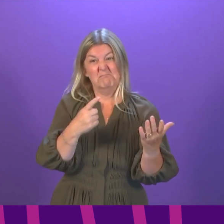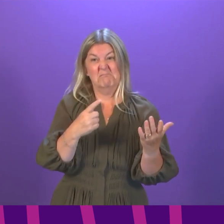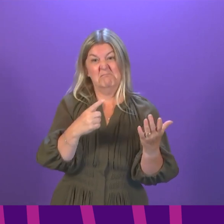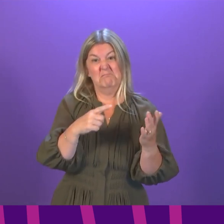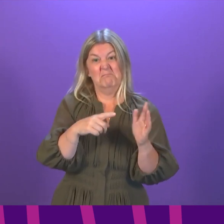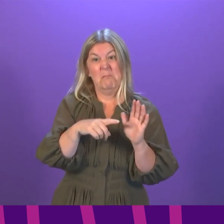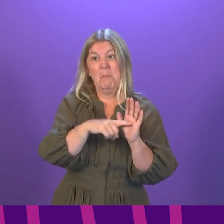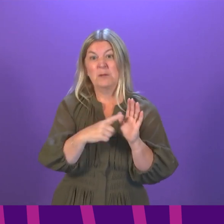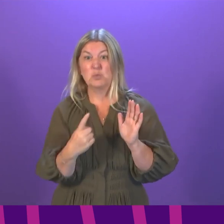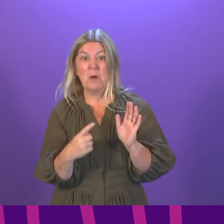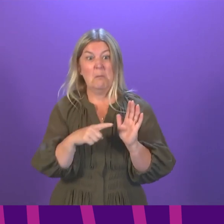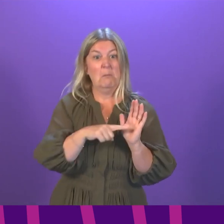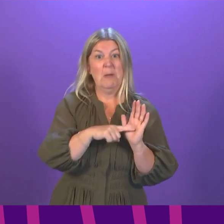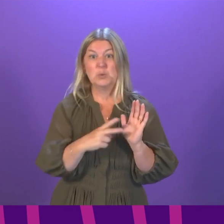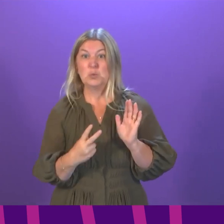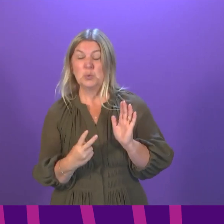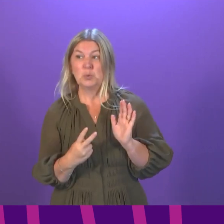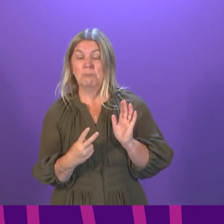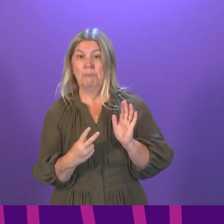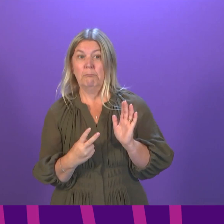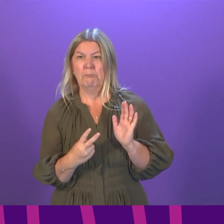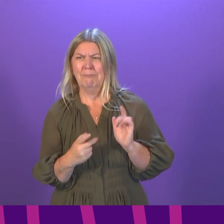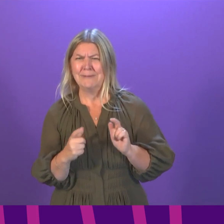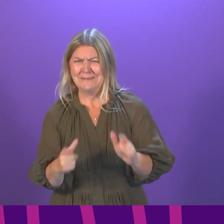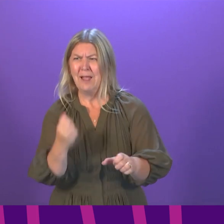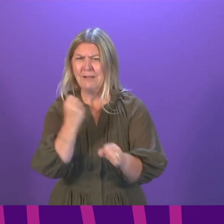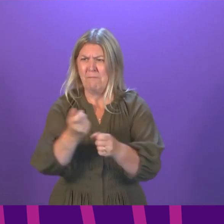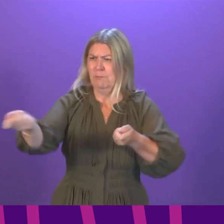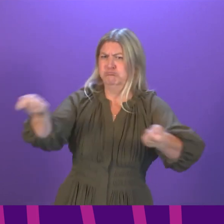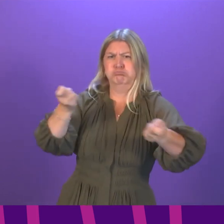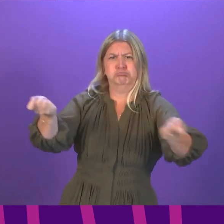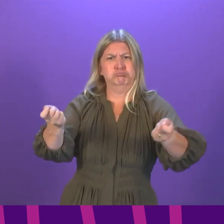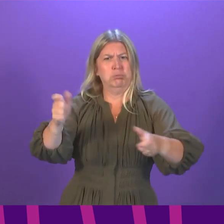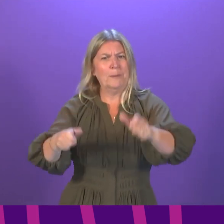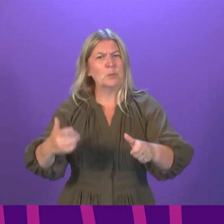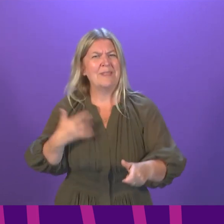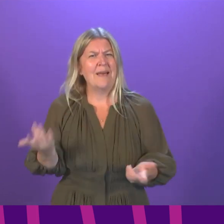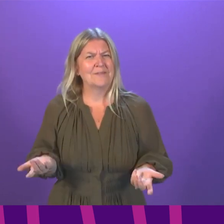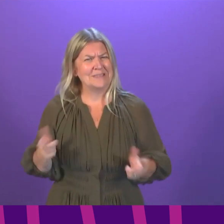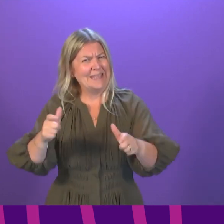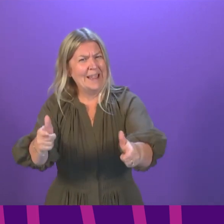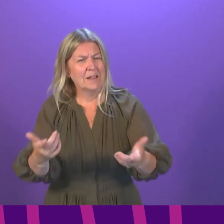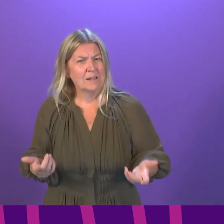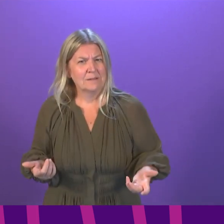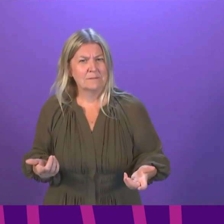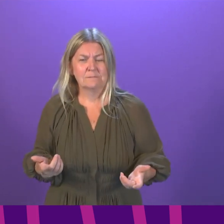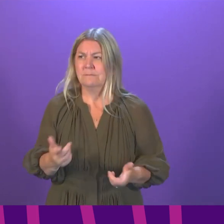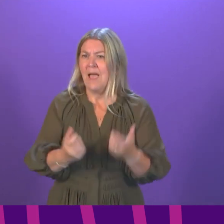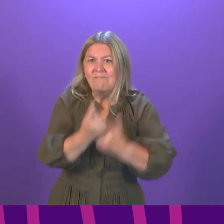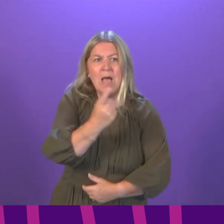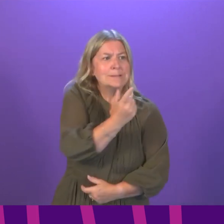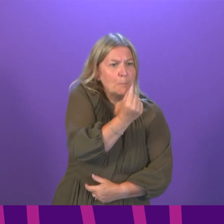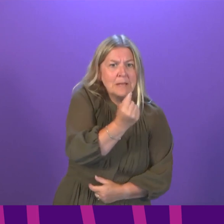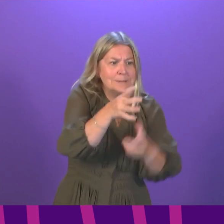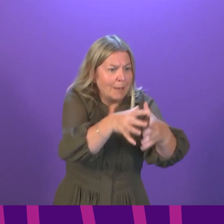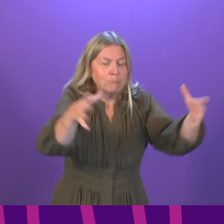and still the Government is clinging on to large parts of people's lives. Events still have capacity constraints. The threat of